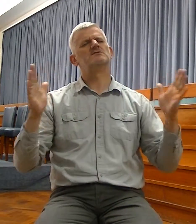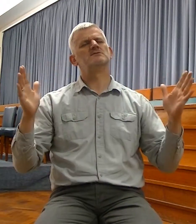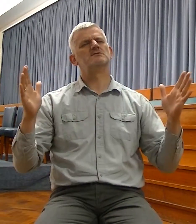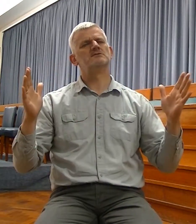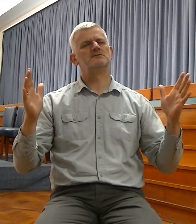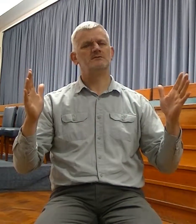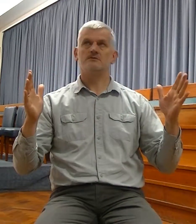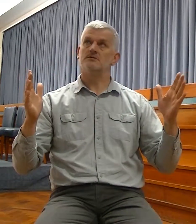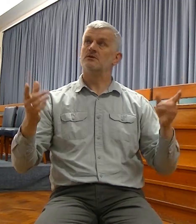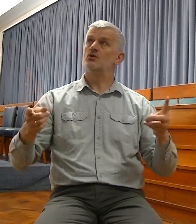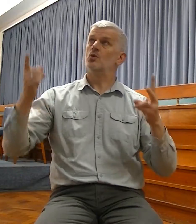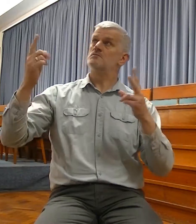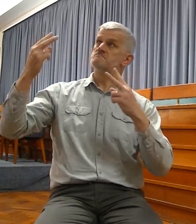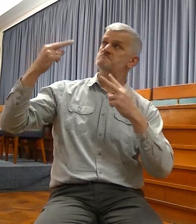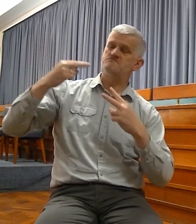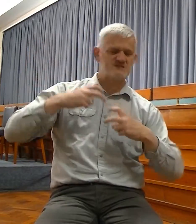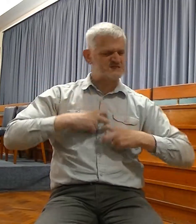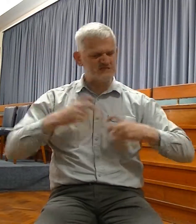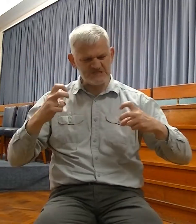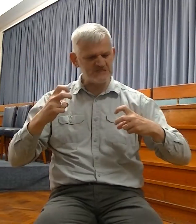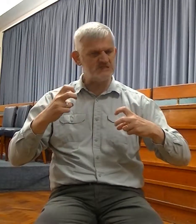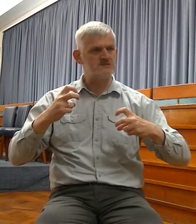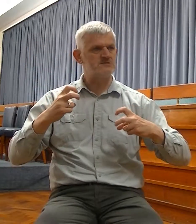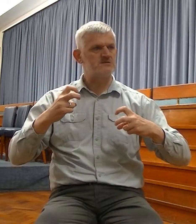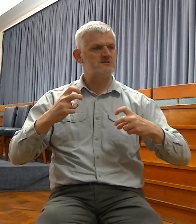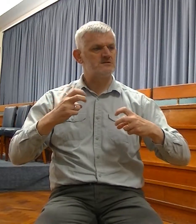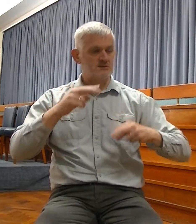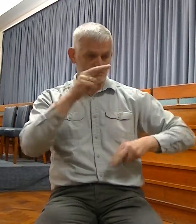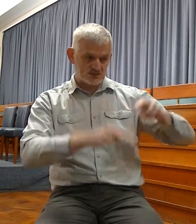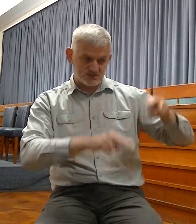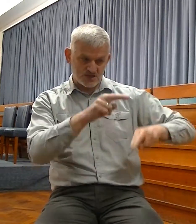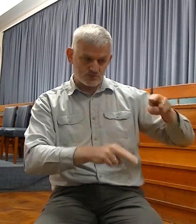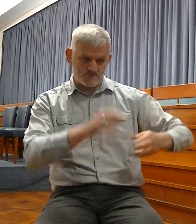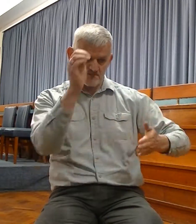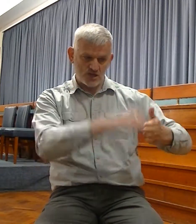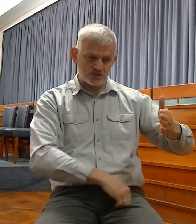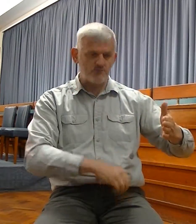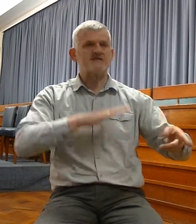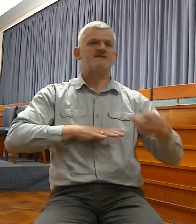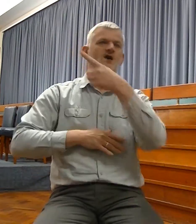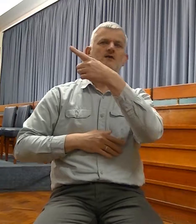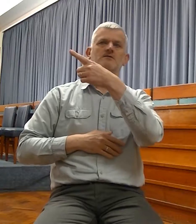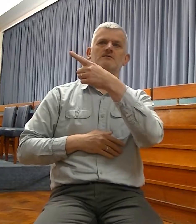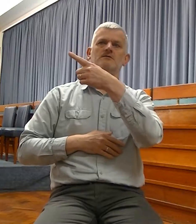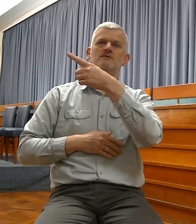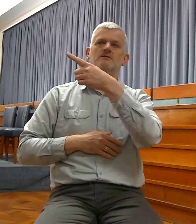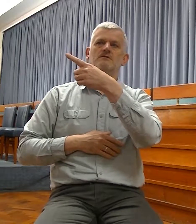justice of God, so that sin was a twofold work of Christ. And